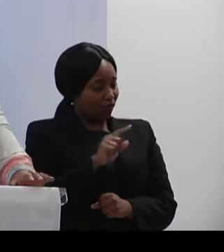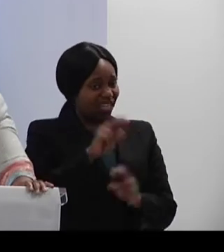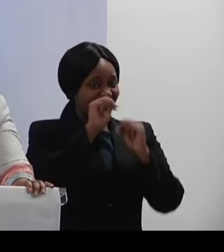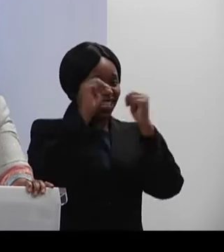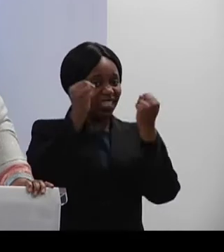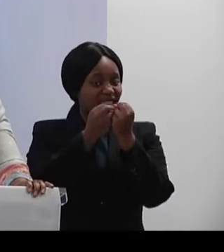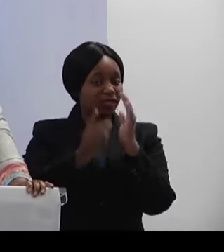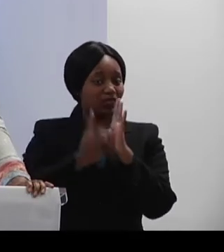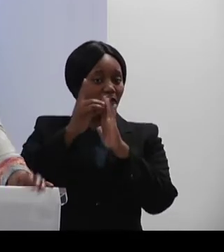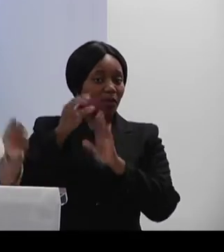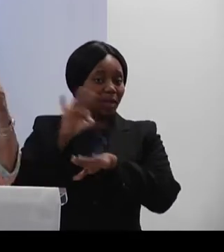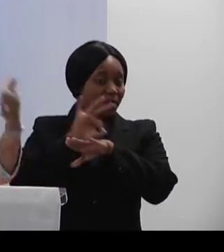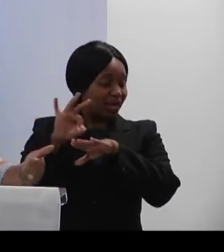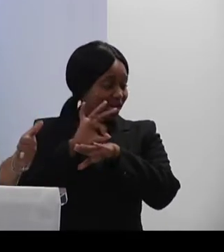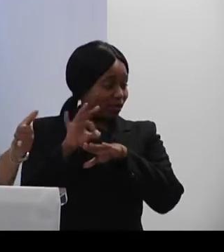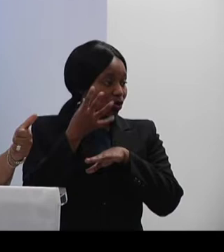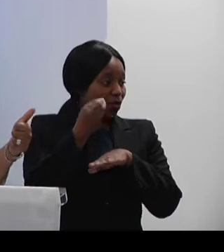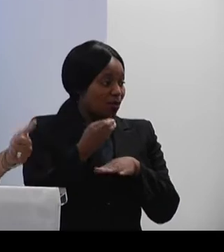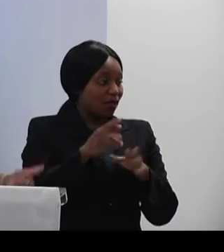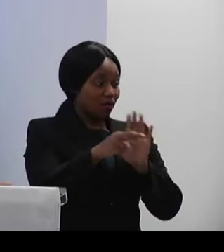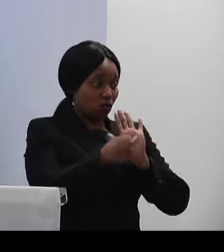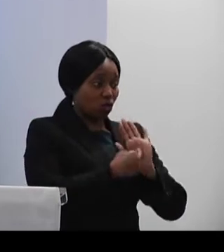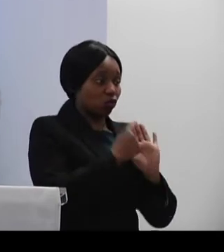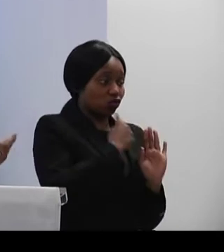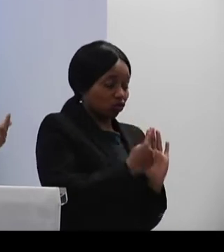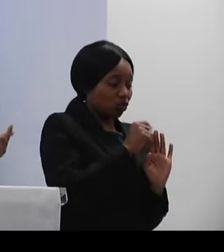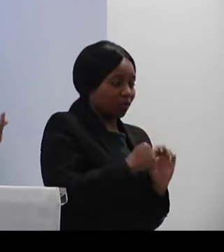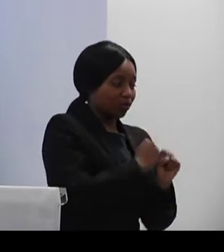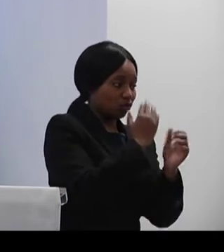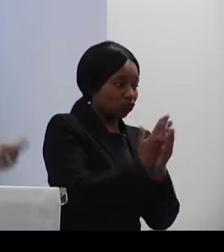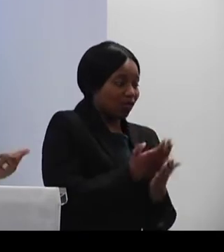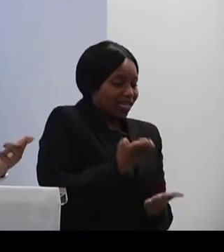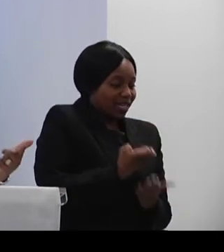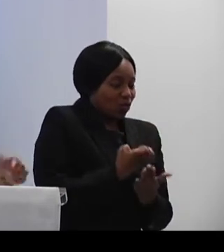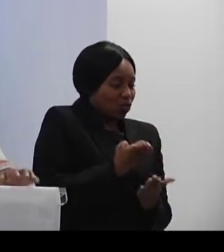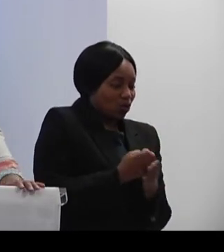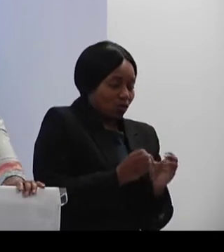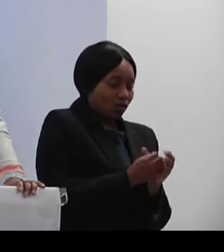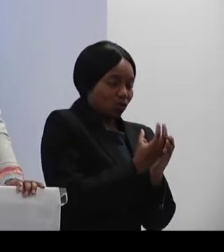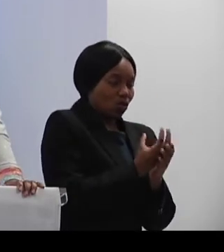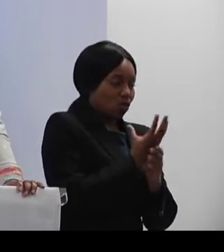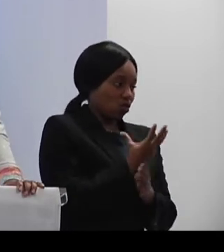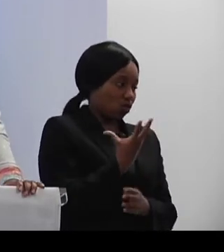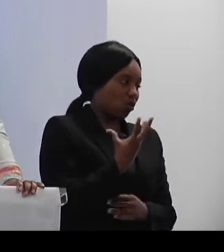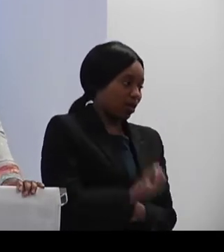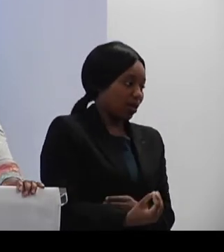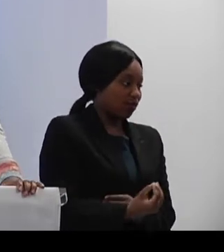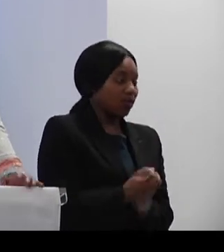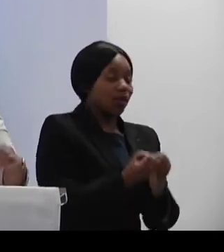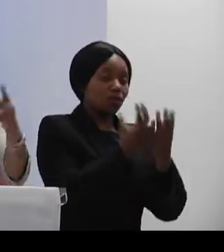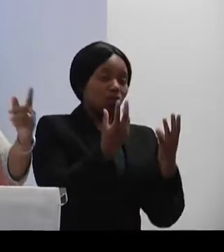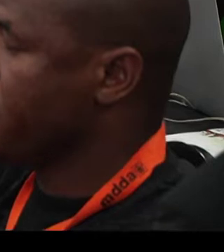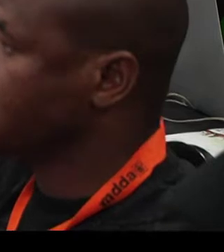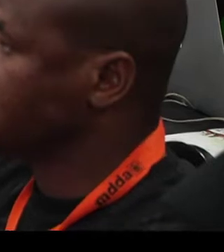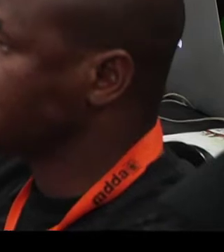we have a critical role in growing the economy, in ensuring that there is inclusive growth, and most importantly,